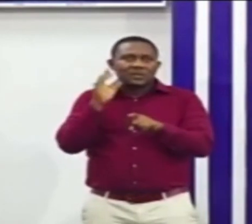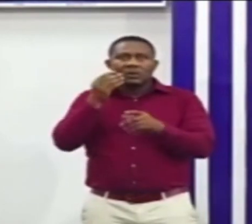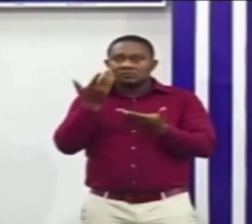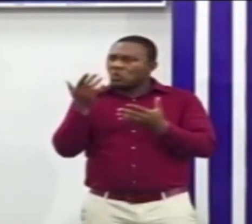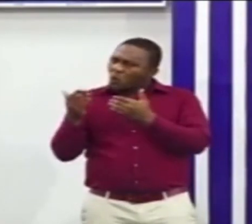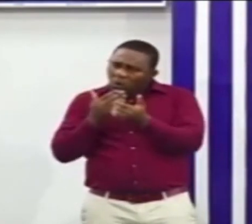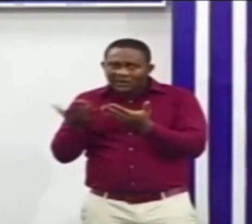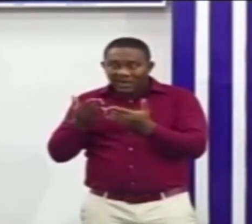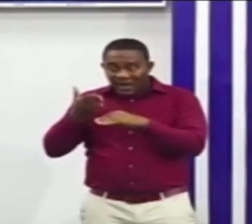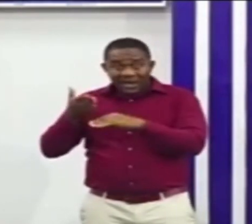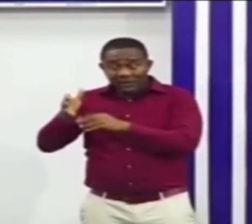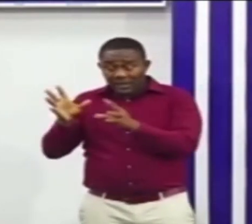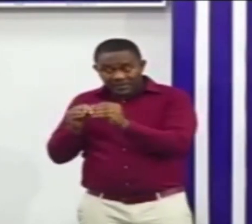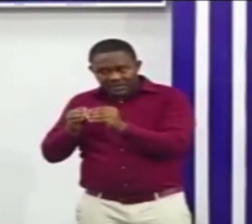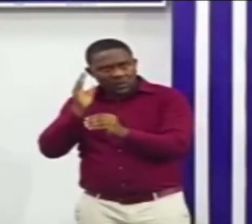share it with you.